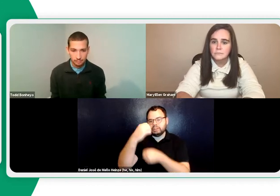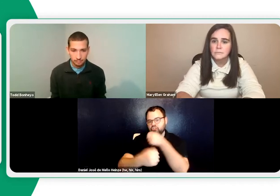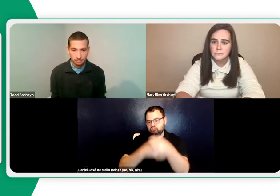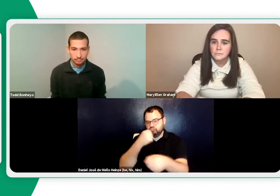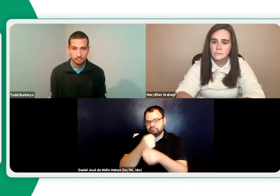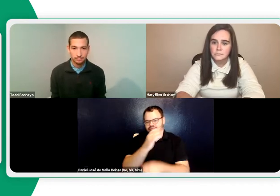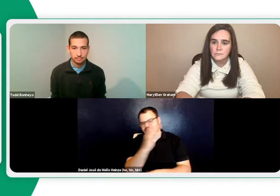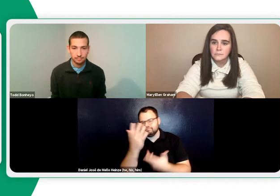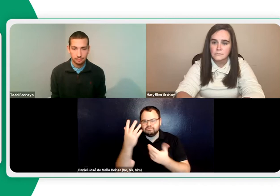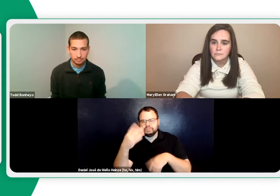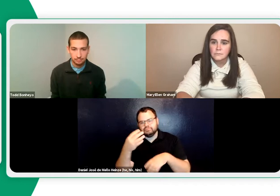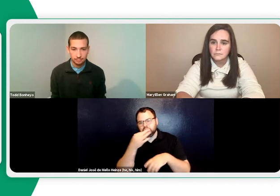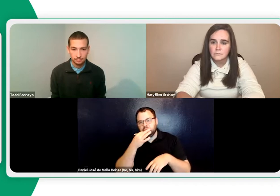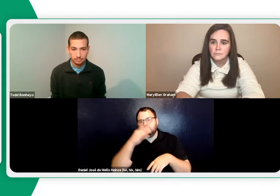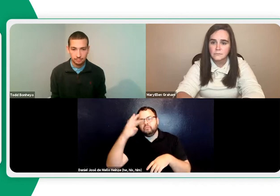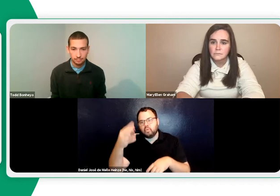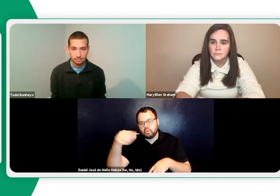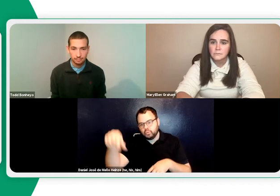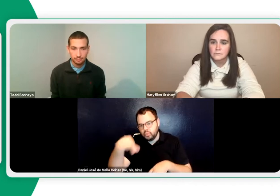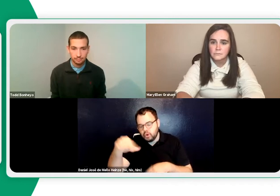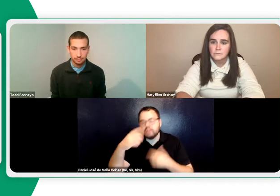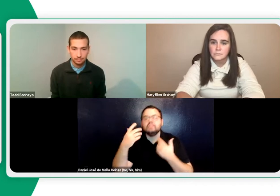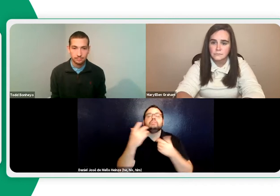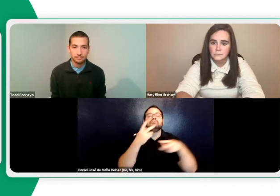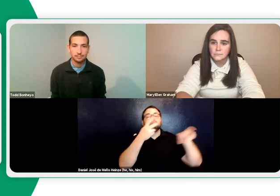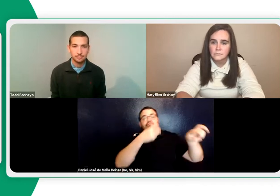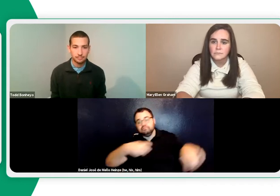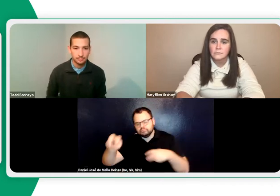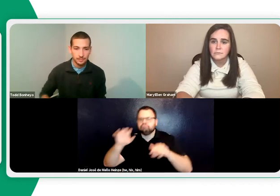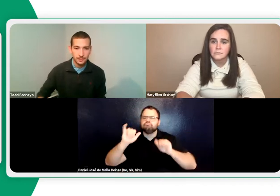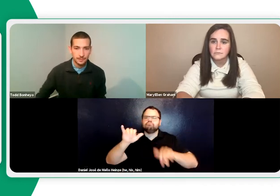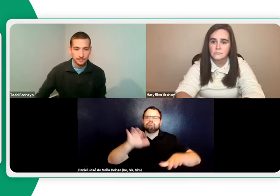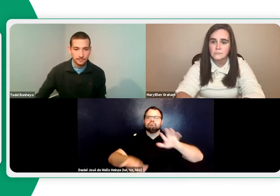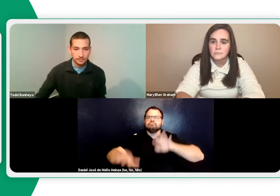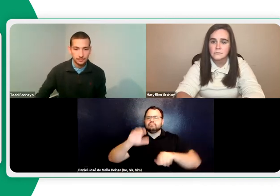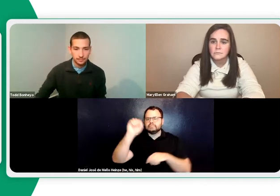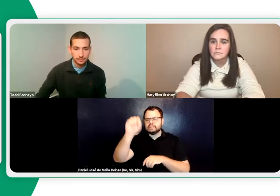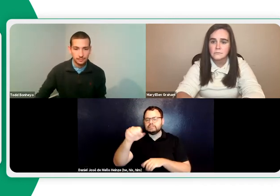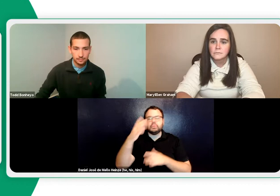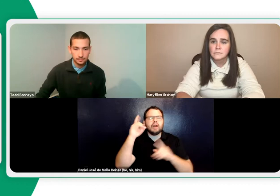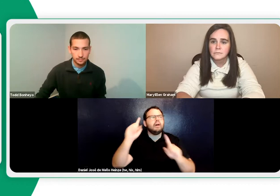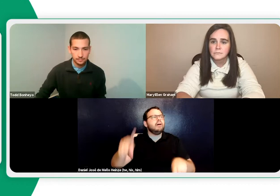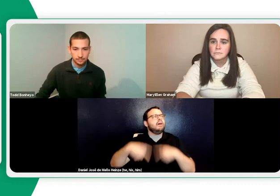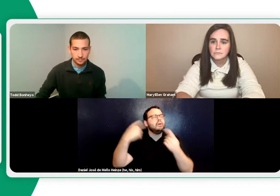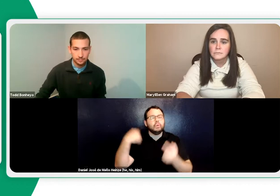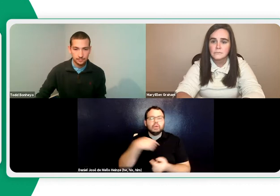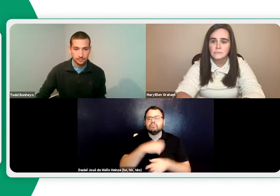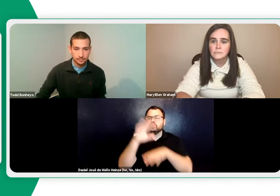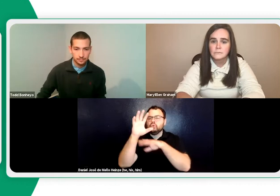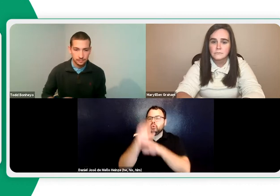teaching online in March. It was coming up on the fourth quarter in school. And yeah,